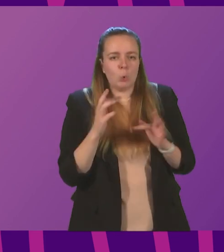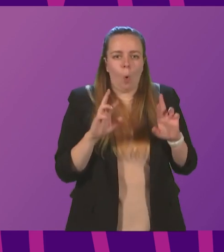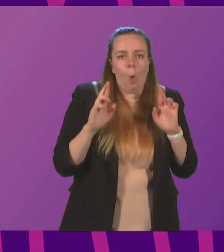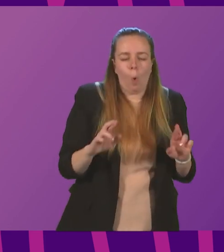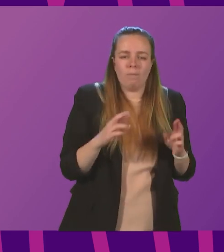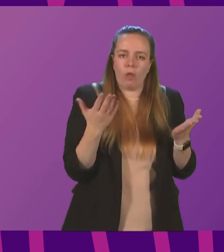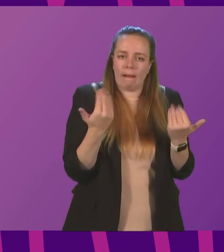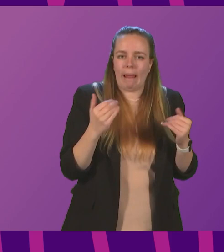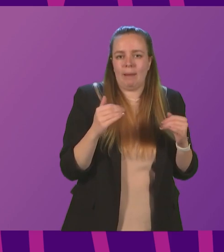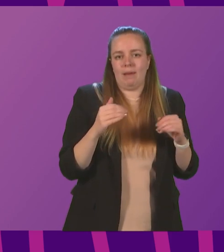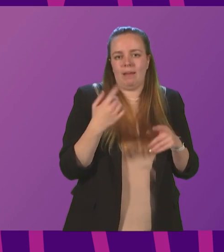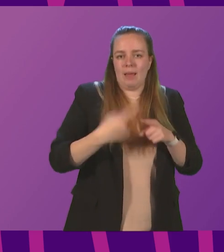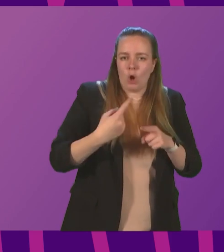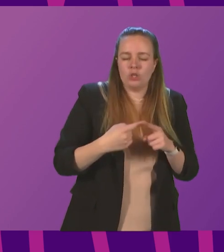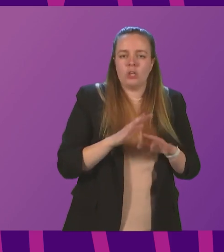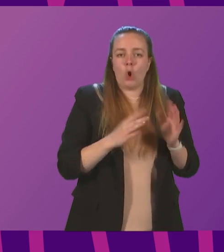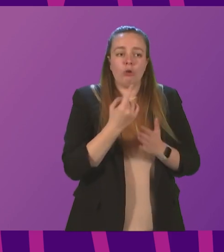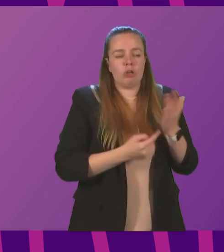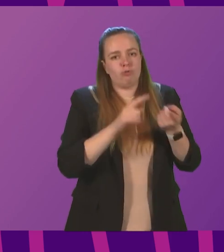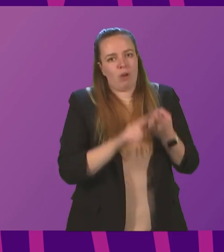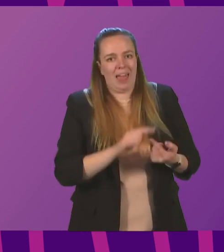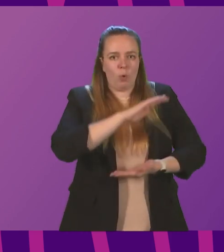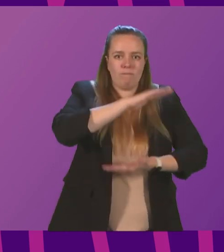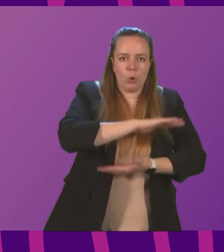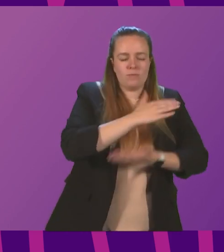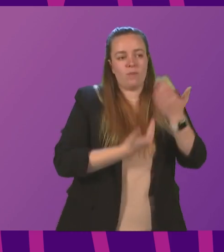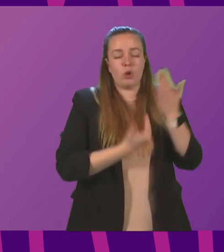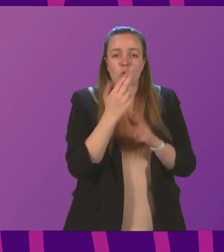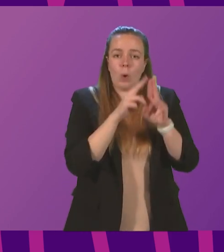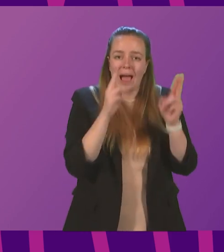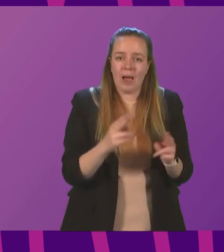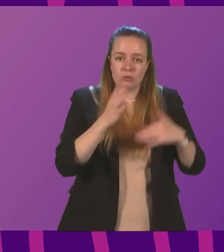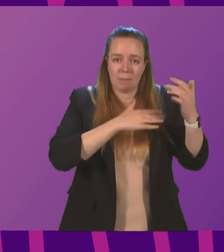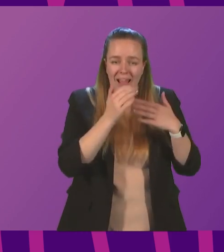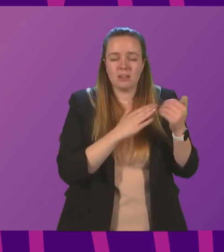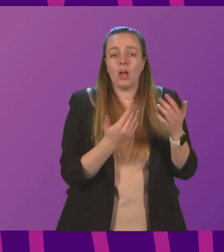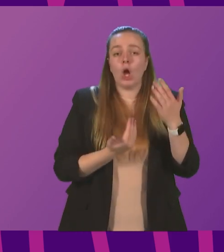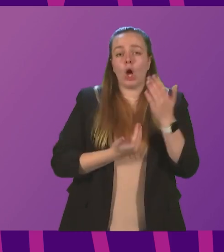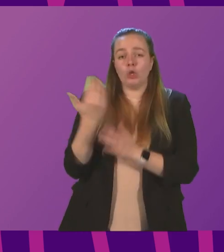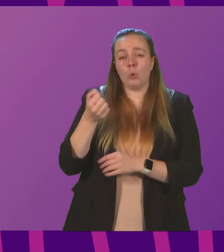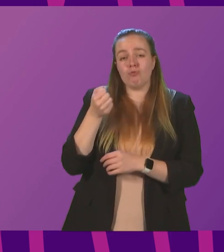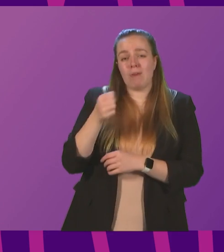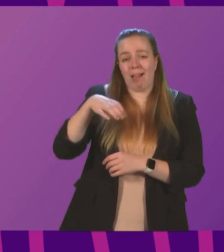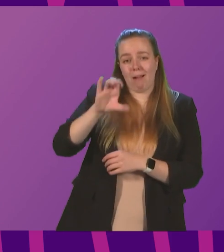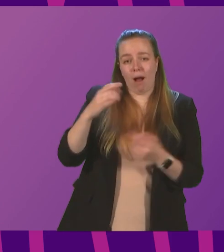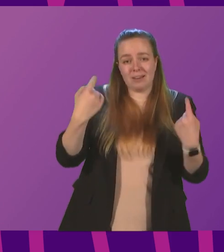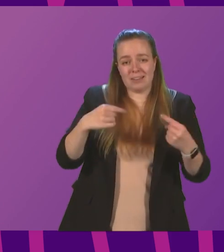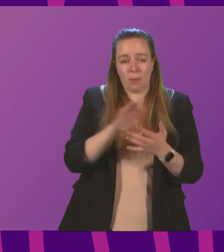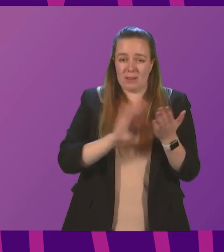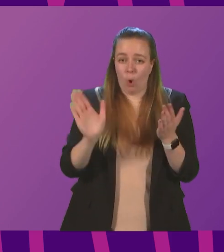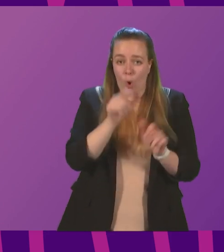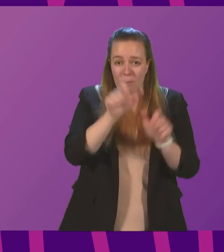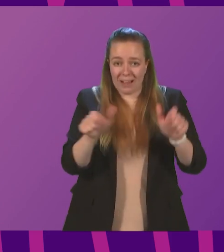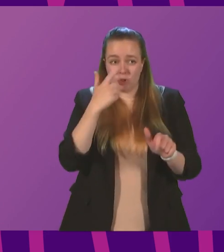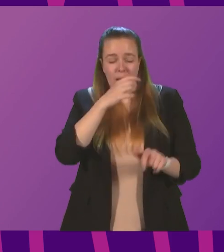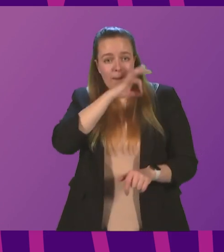not least an end to the reliance on fossil fuels for all new house builds, a new rail card entitlement which will allow all passengers